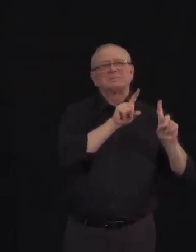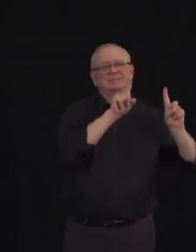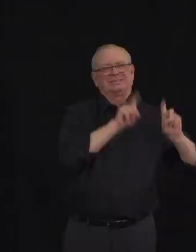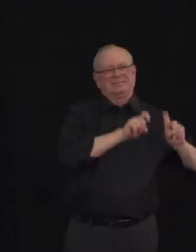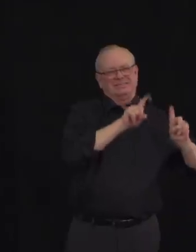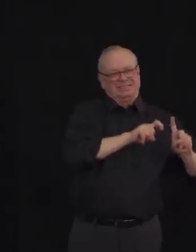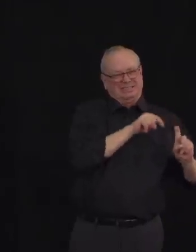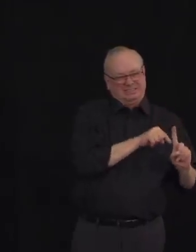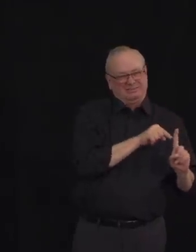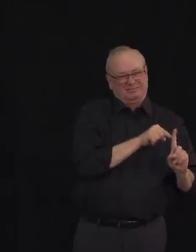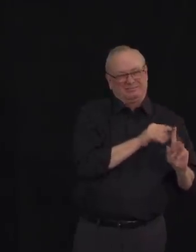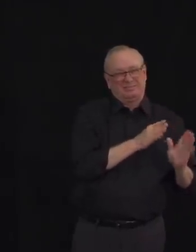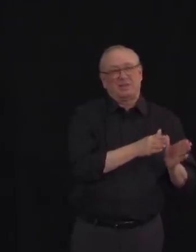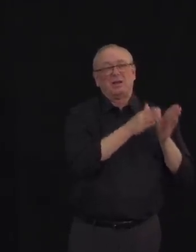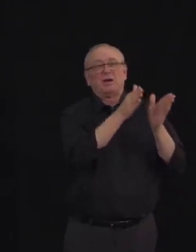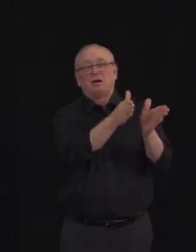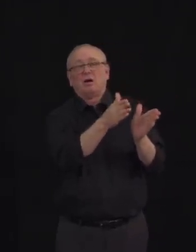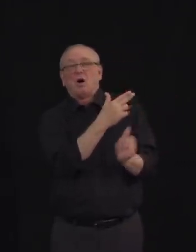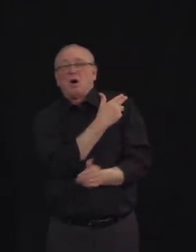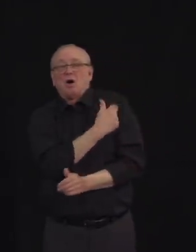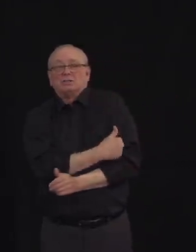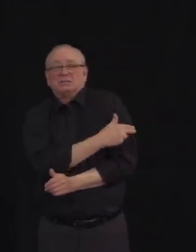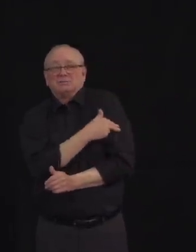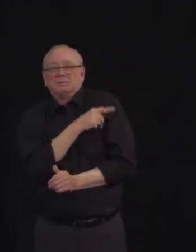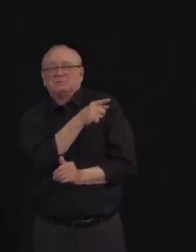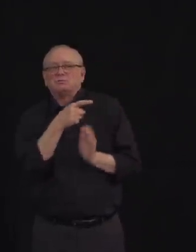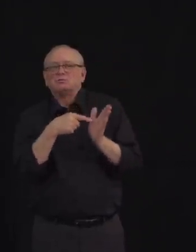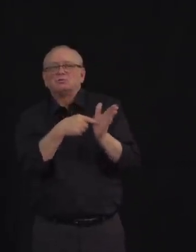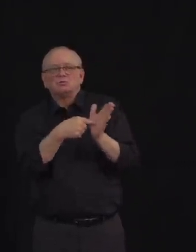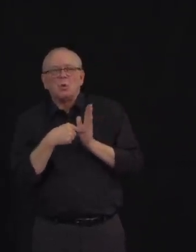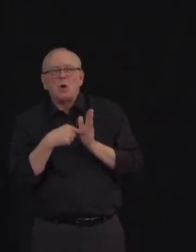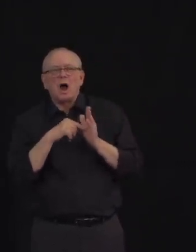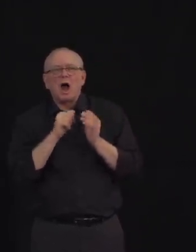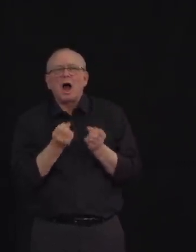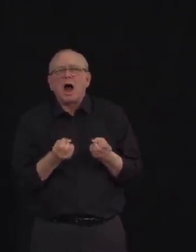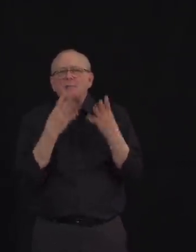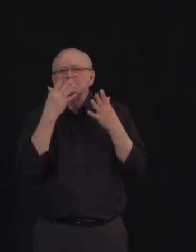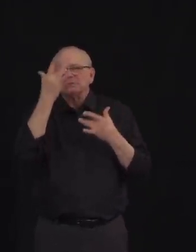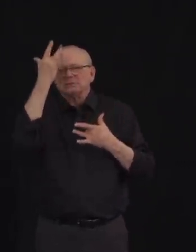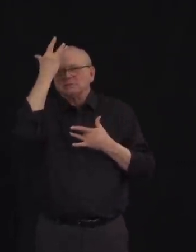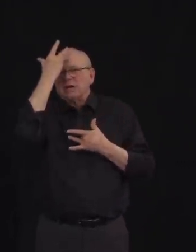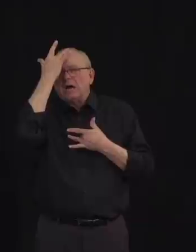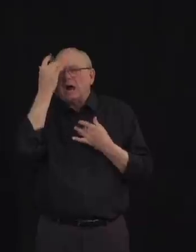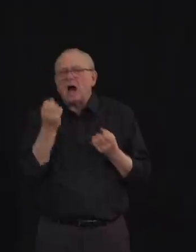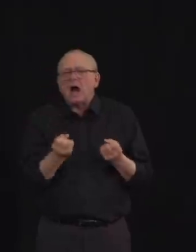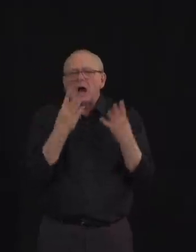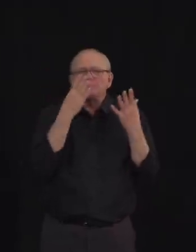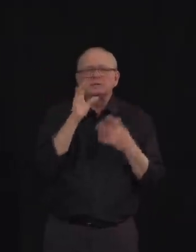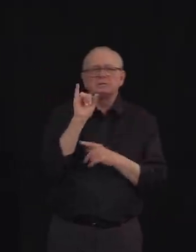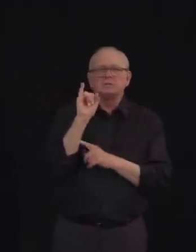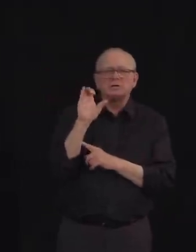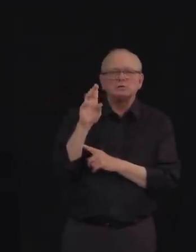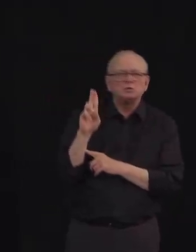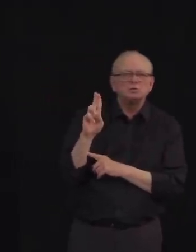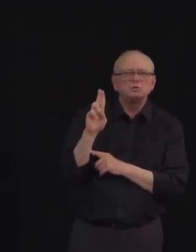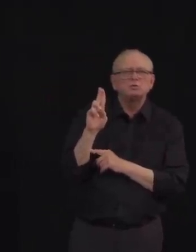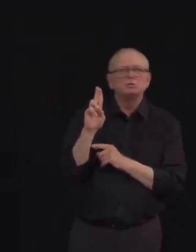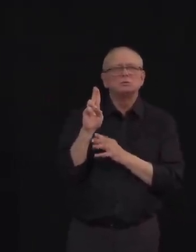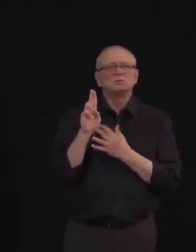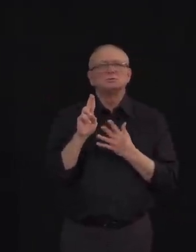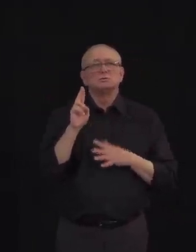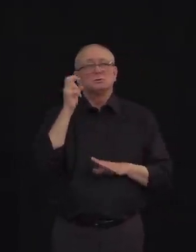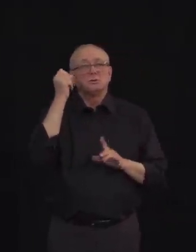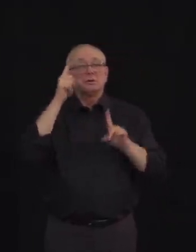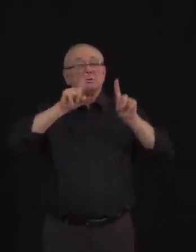the last 10 days. Going forward, testing all symptomatic Albertans will give us a more complete picture of